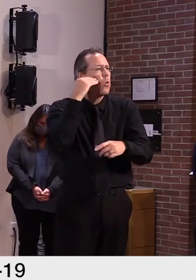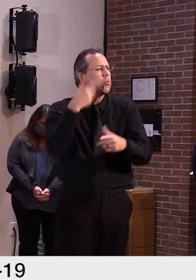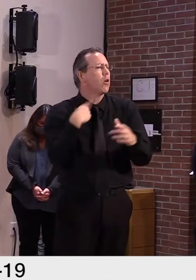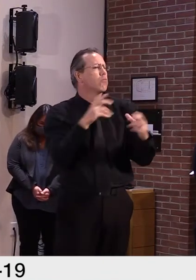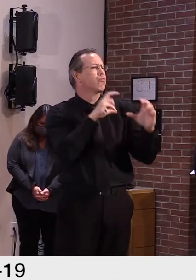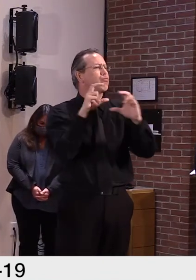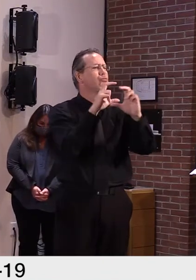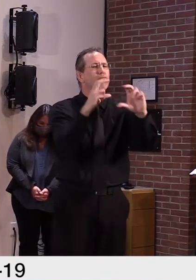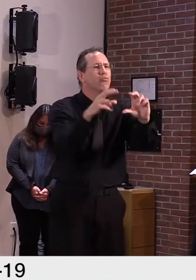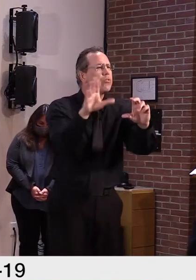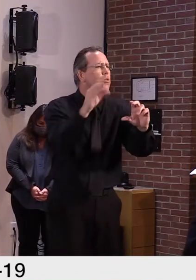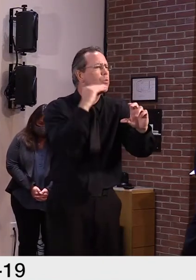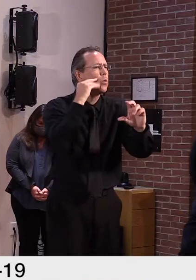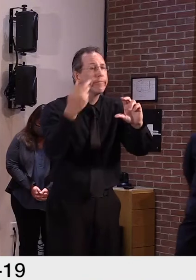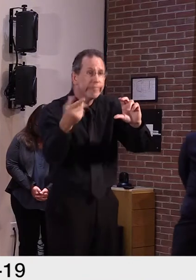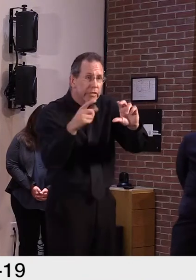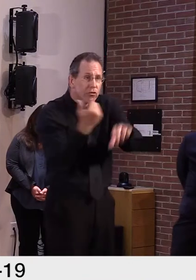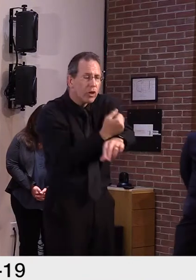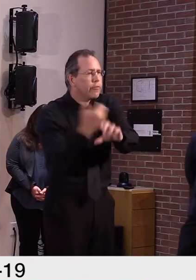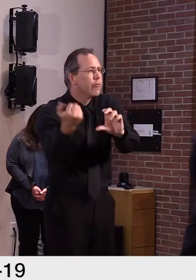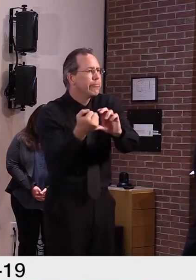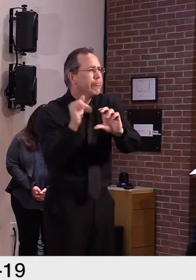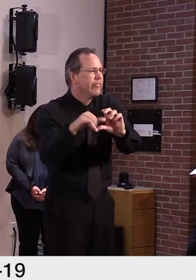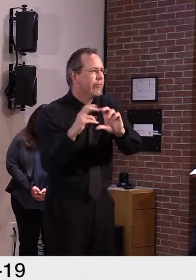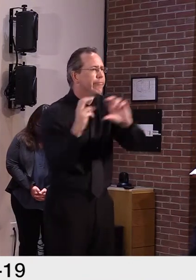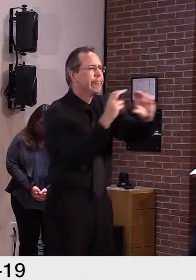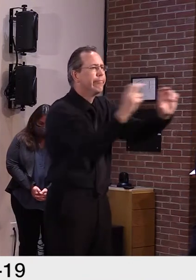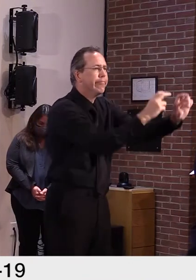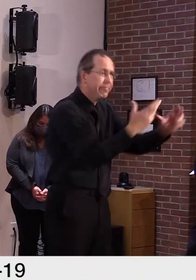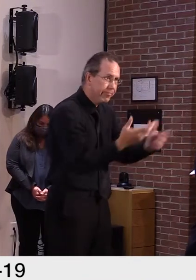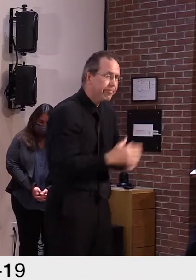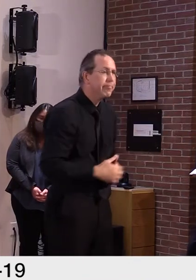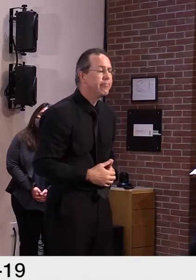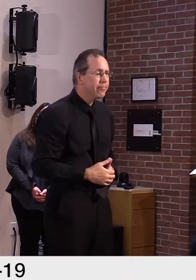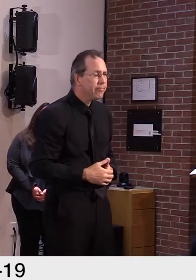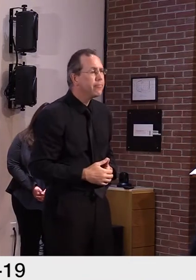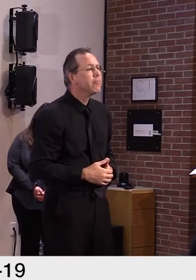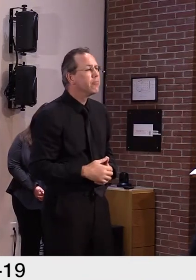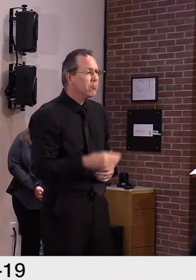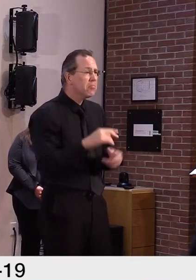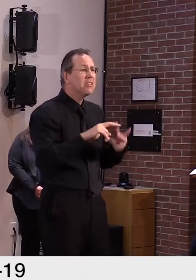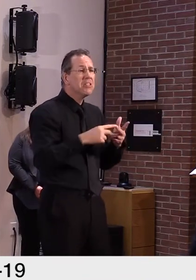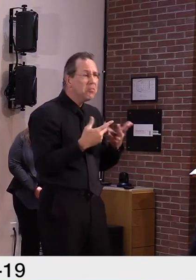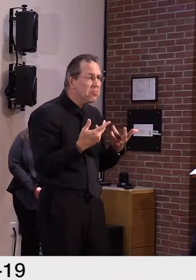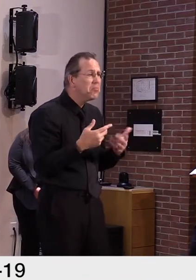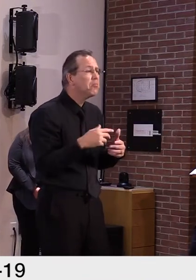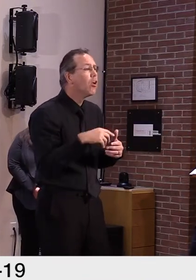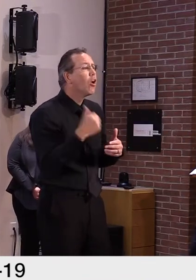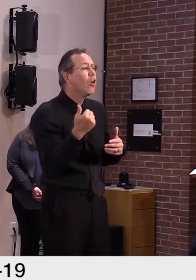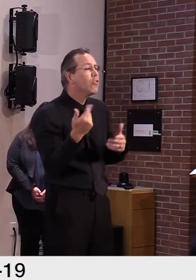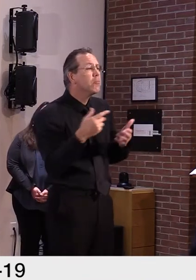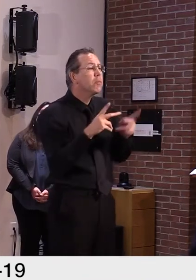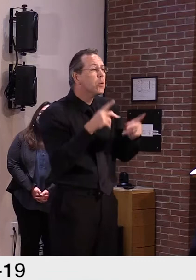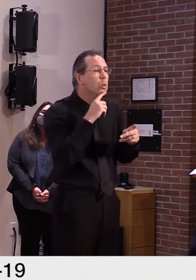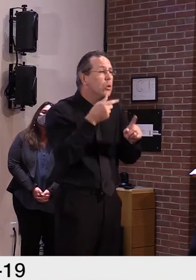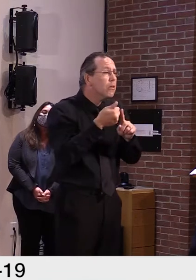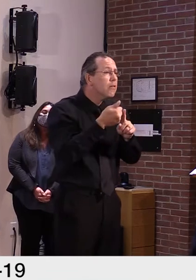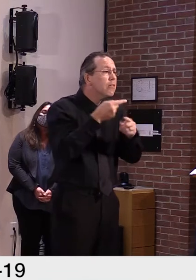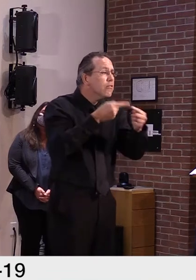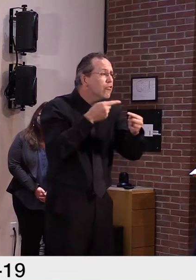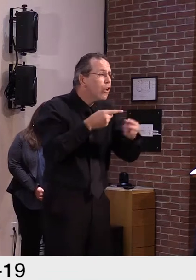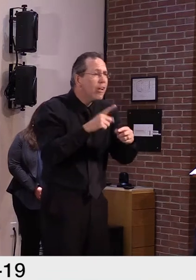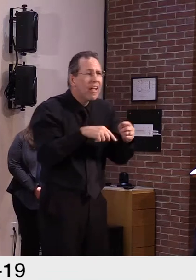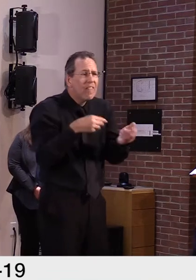those who are in society who actually have socioeconomic issues or food insecurity